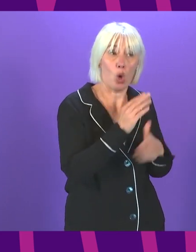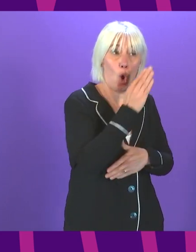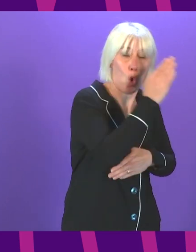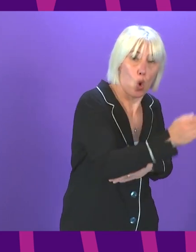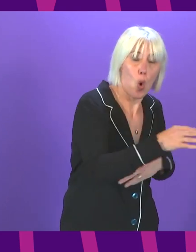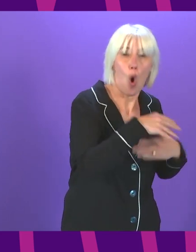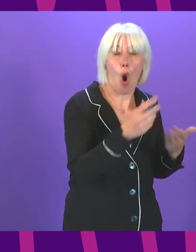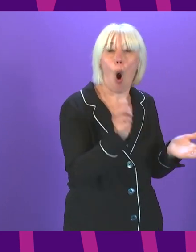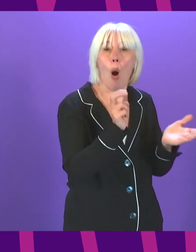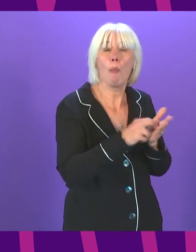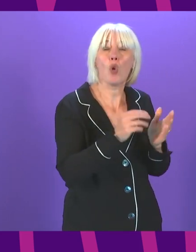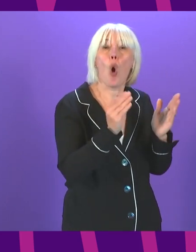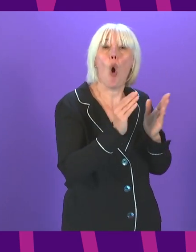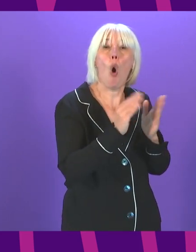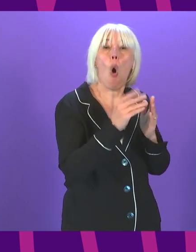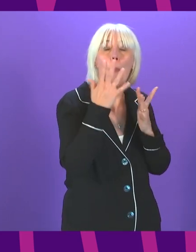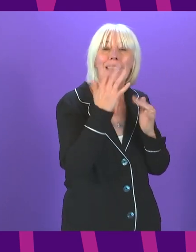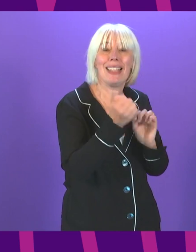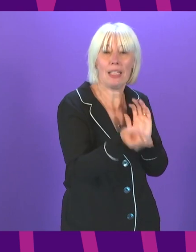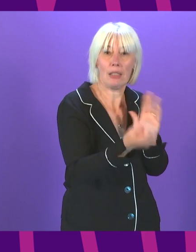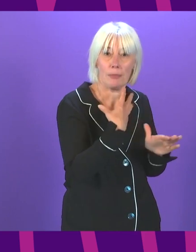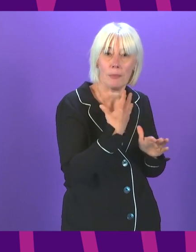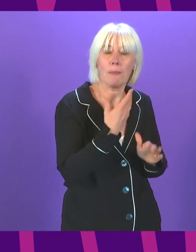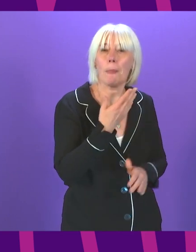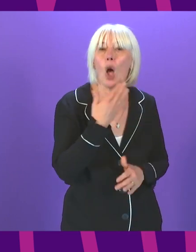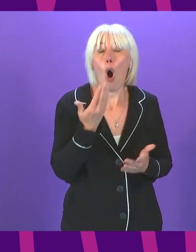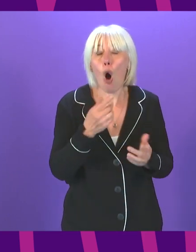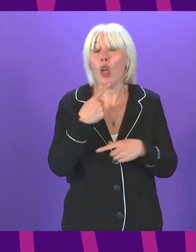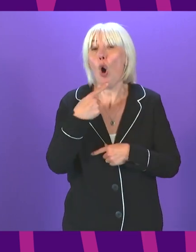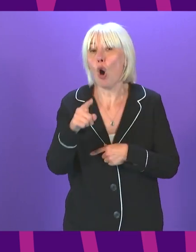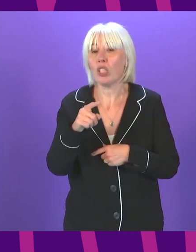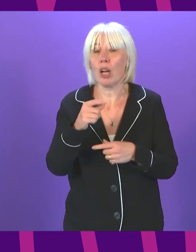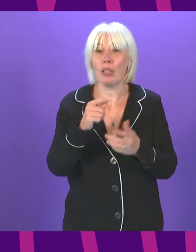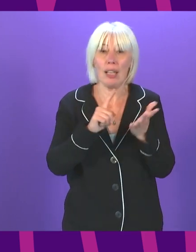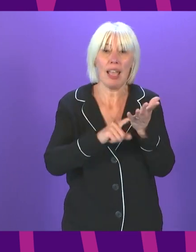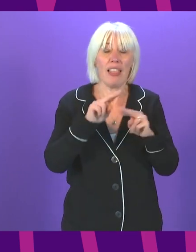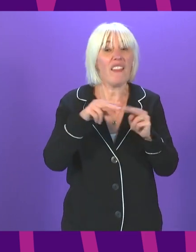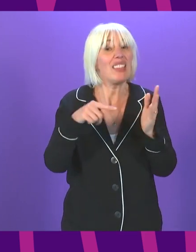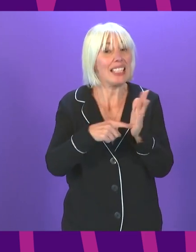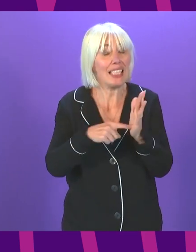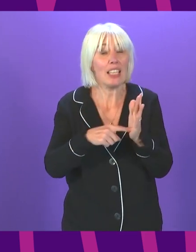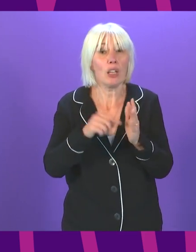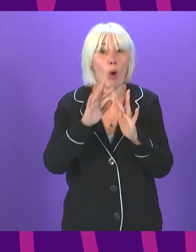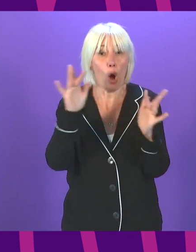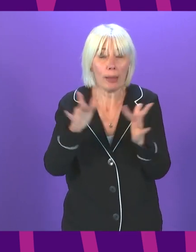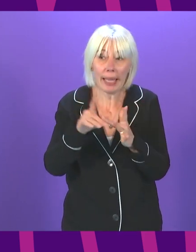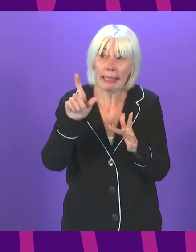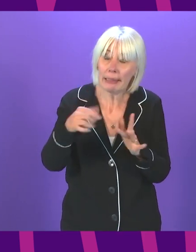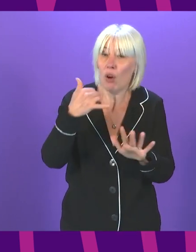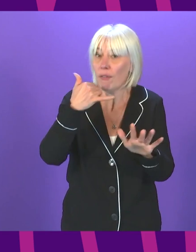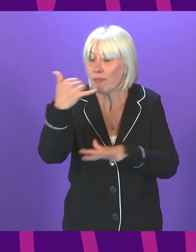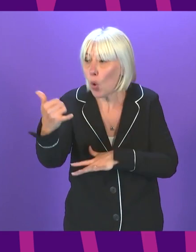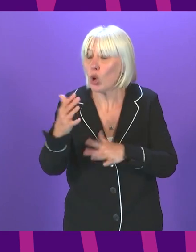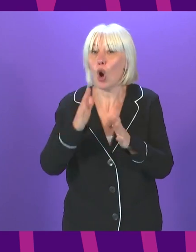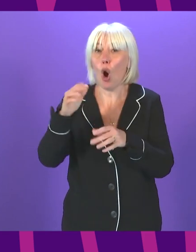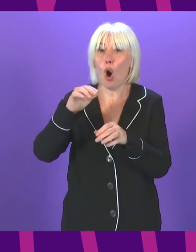Inform. People who do not have symptoms can access lateral flow tests by ordering online or getting from a community pharmacy or